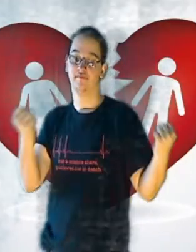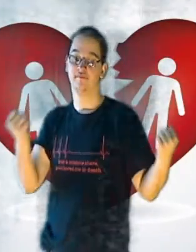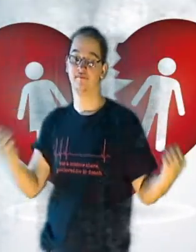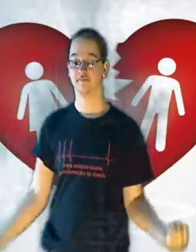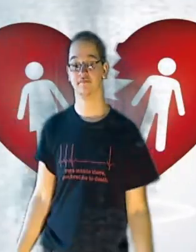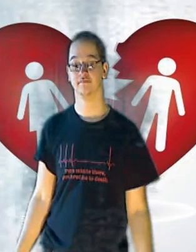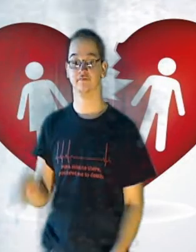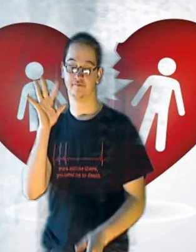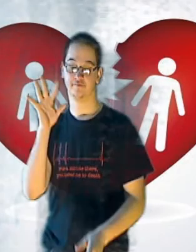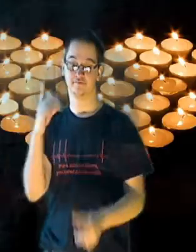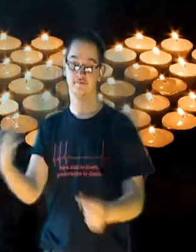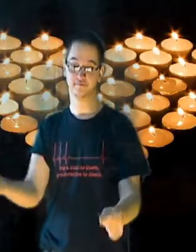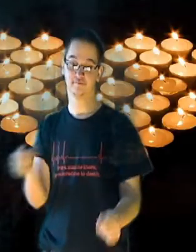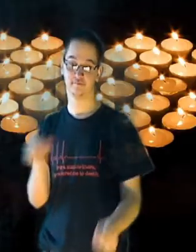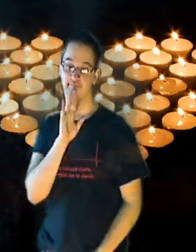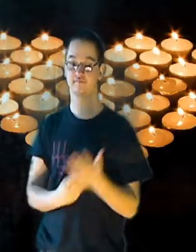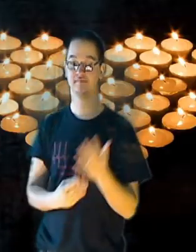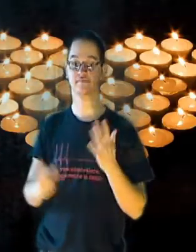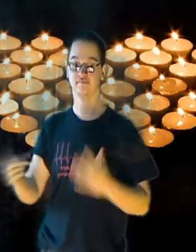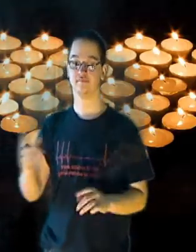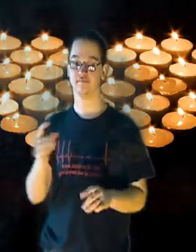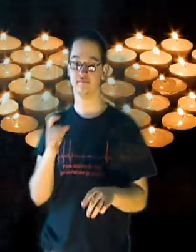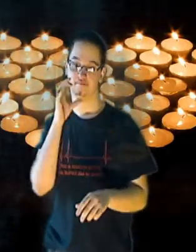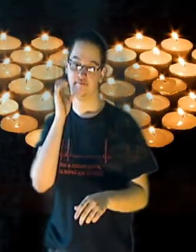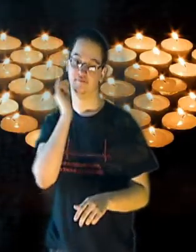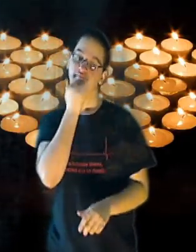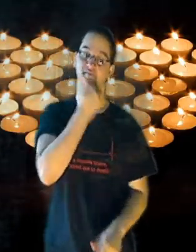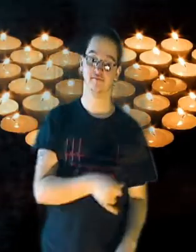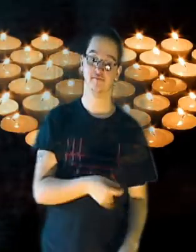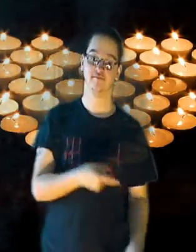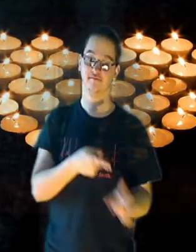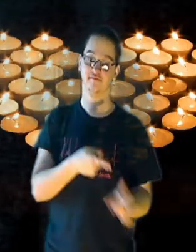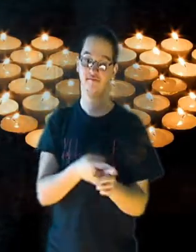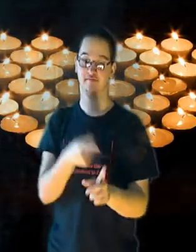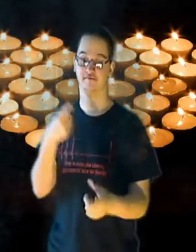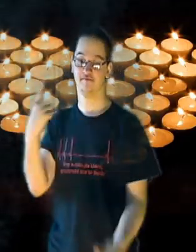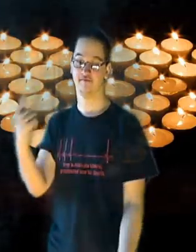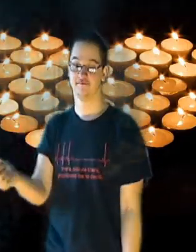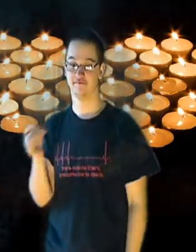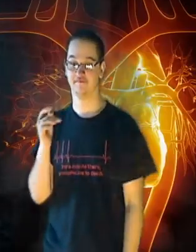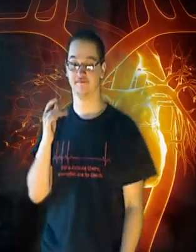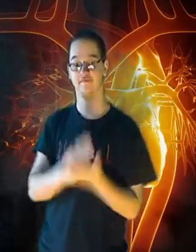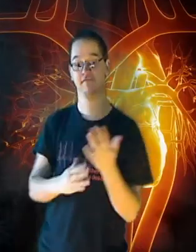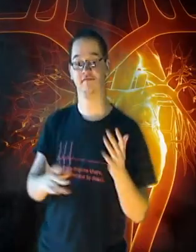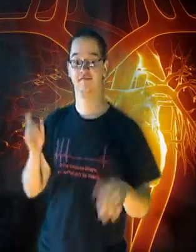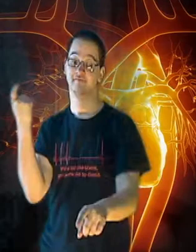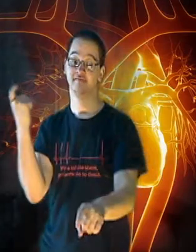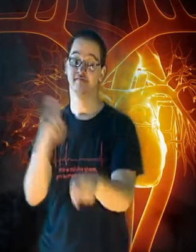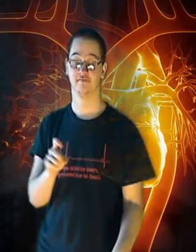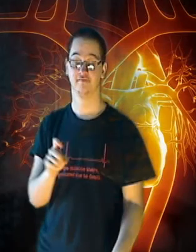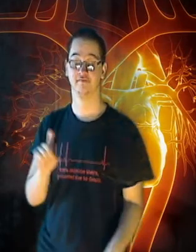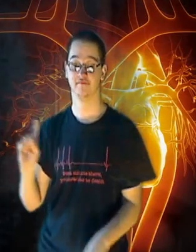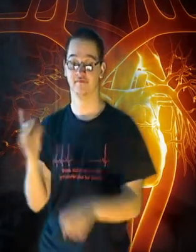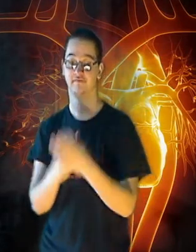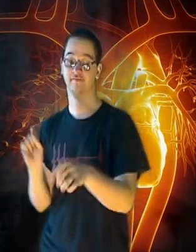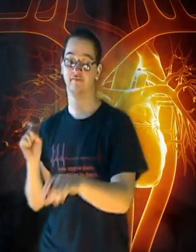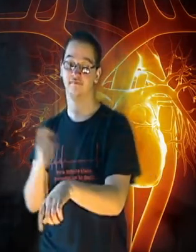If you're gonna be somebody's mistake If you're gonna be somebody's first time Somebody's last